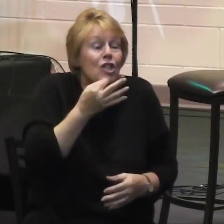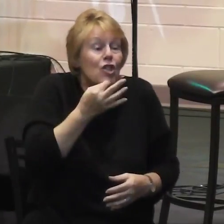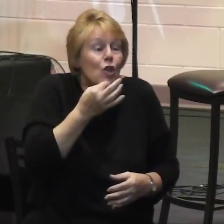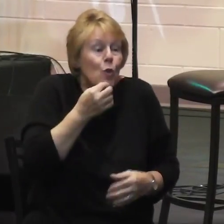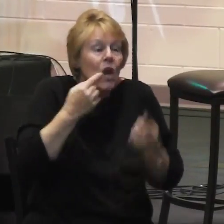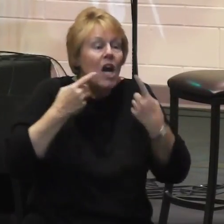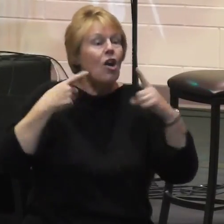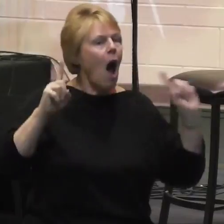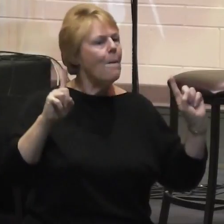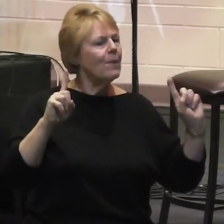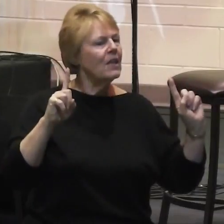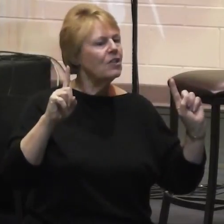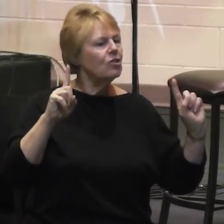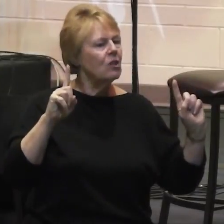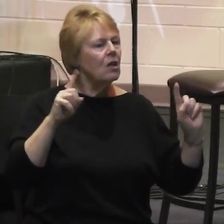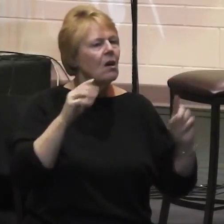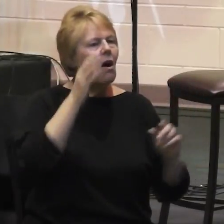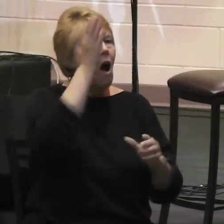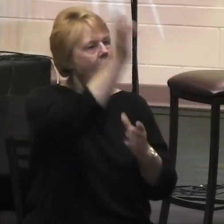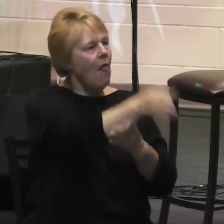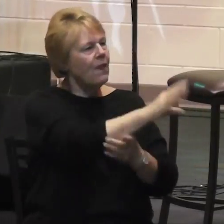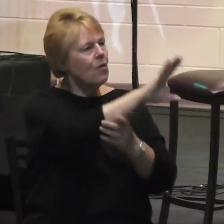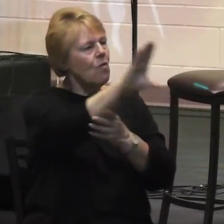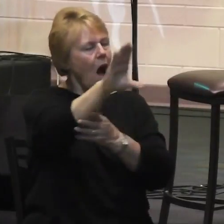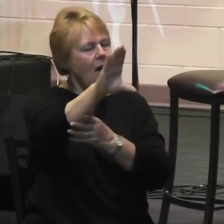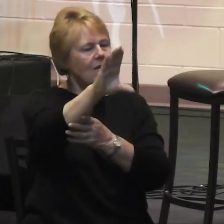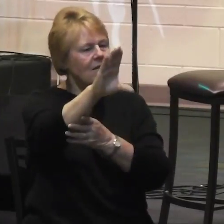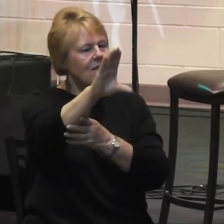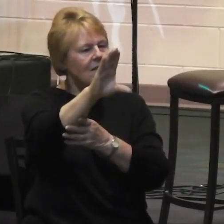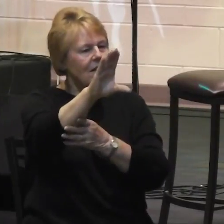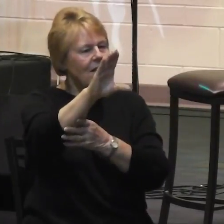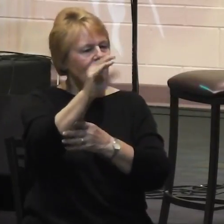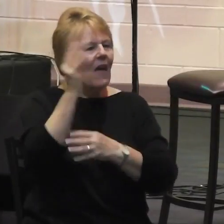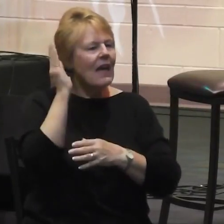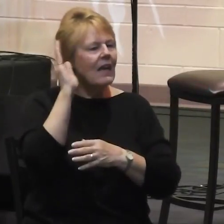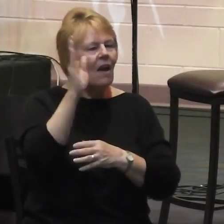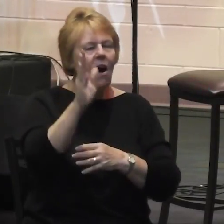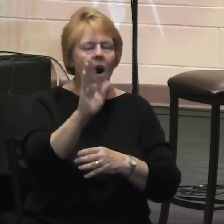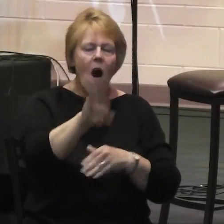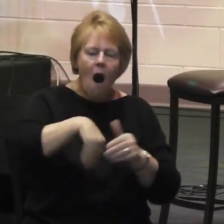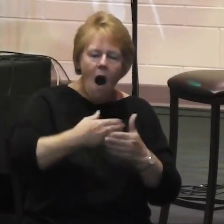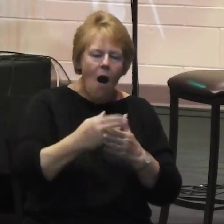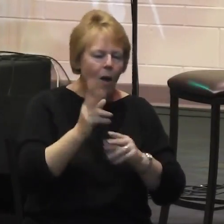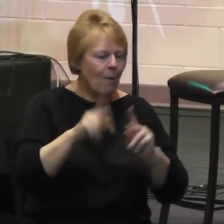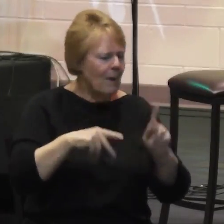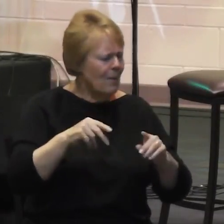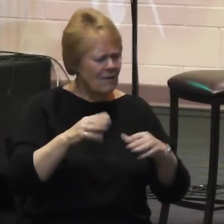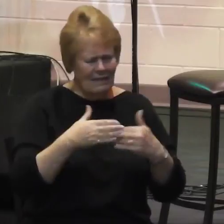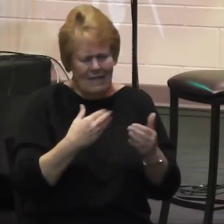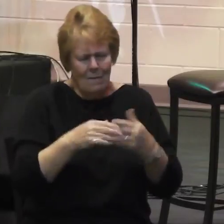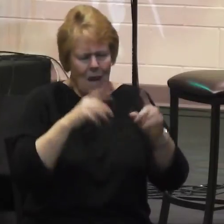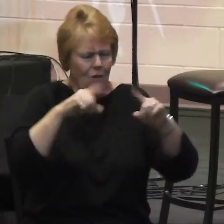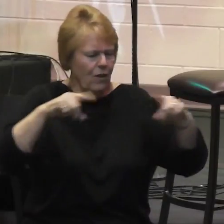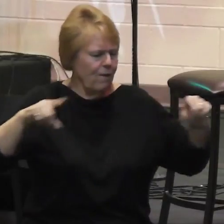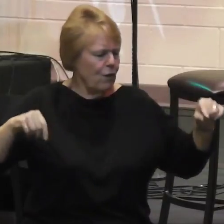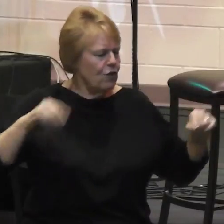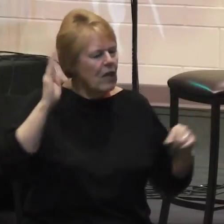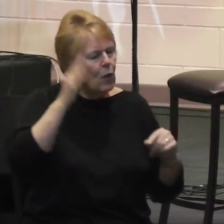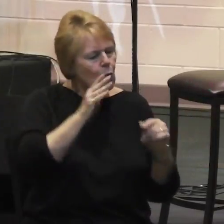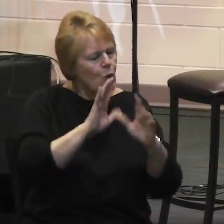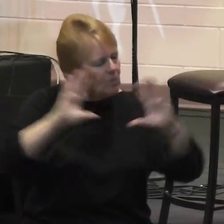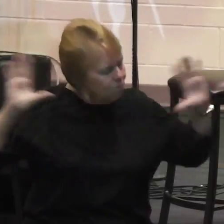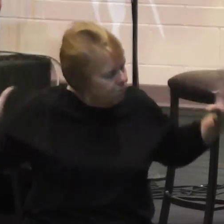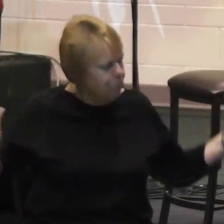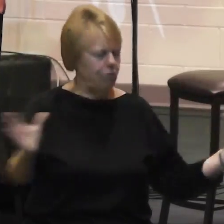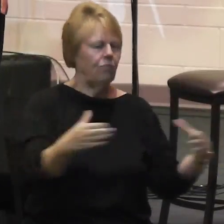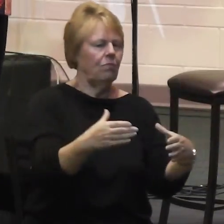to bring diverse ethnicities under one body. Paul says in Acts 17 that, you know, it